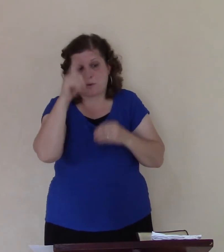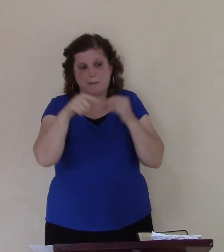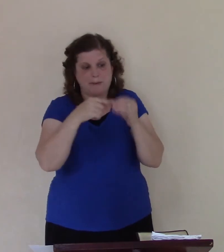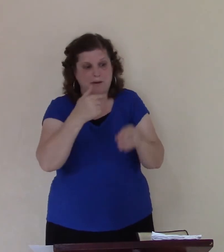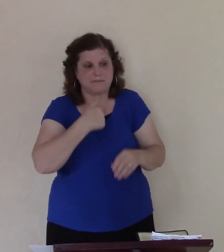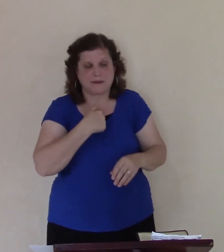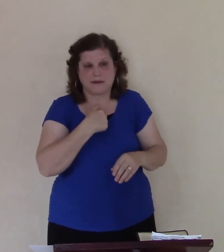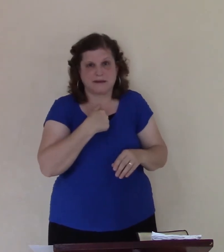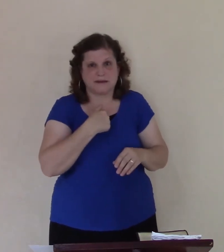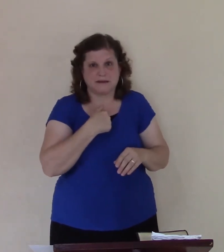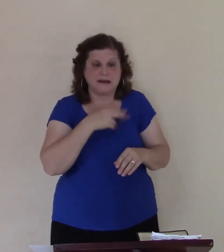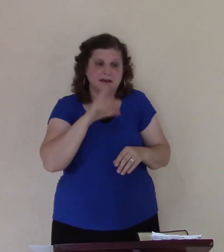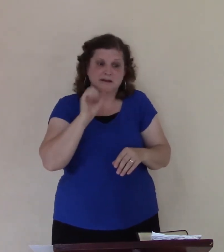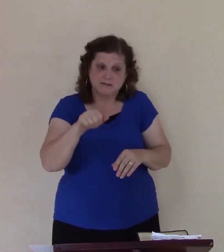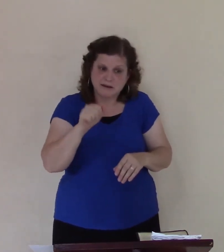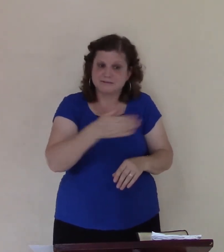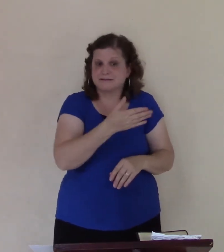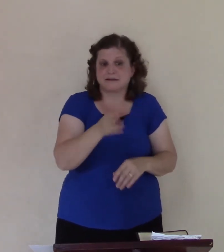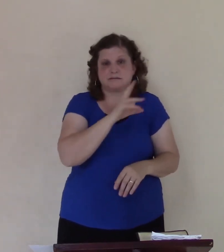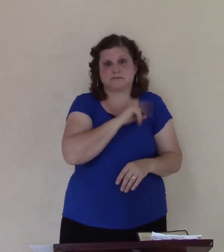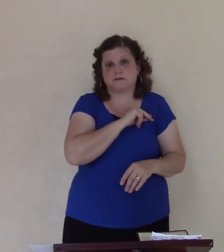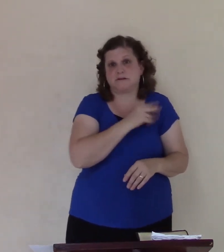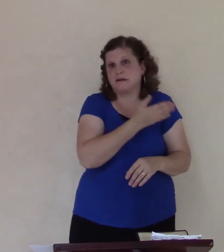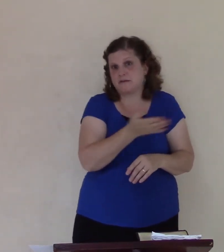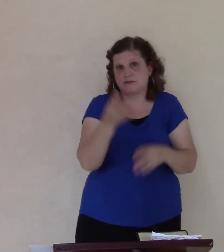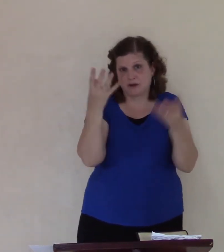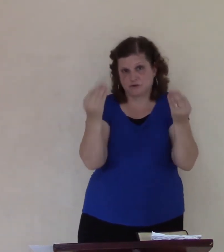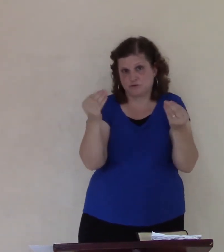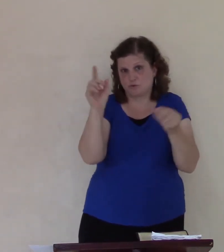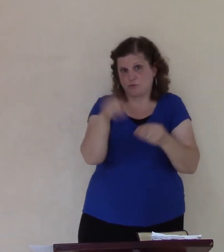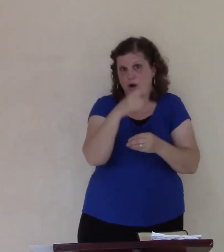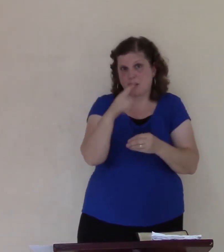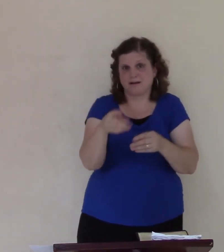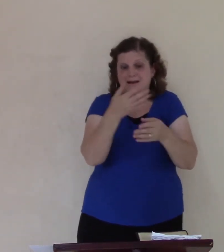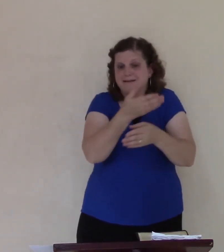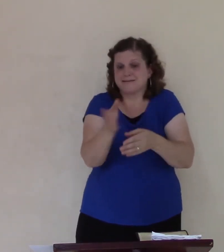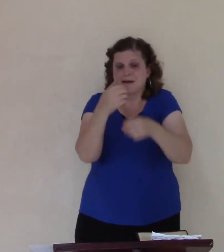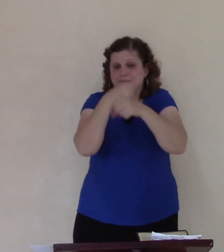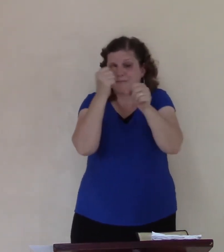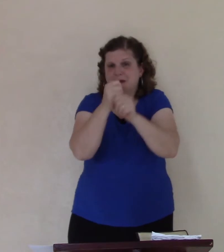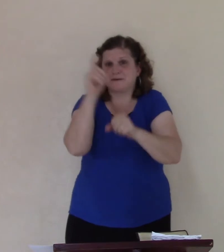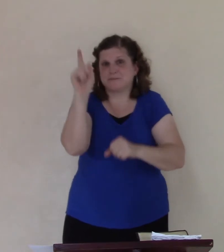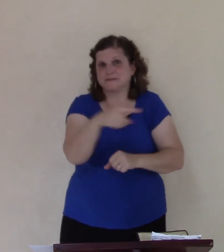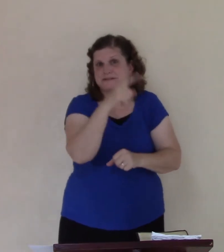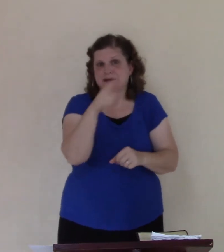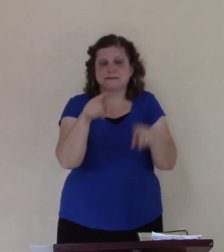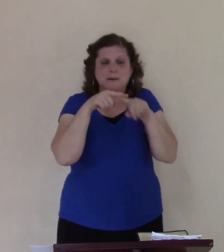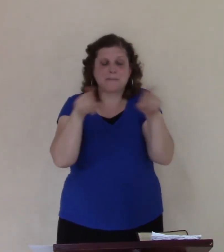Yes, they've sinned, they've done wrong, they've made mistakes, but now they're right with me. Huh?